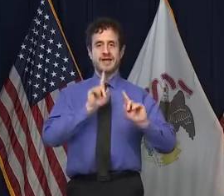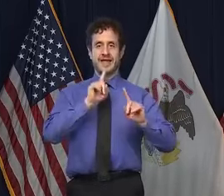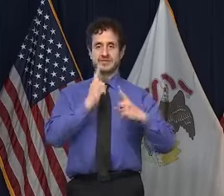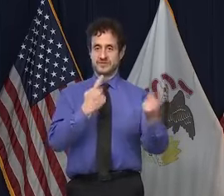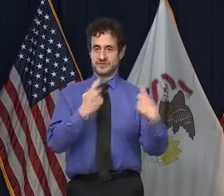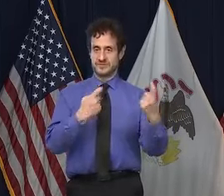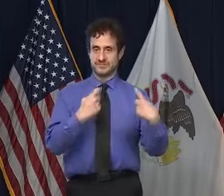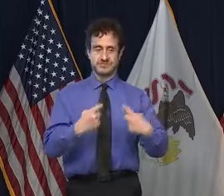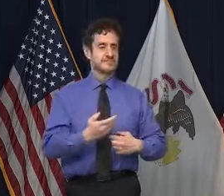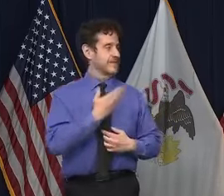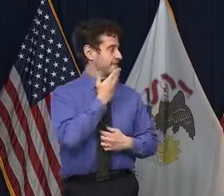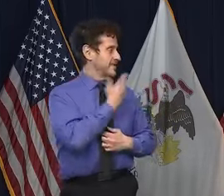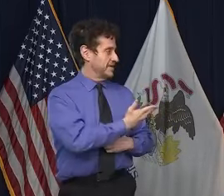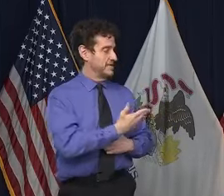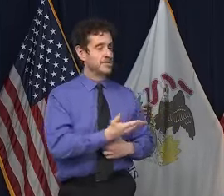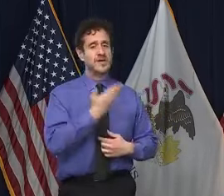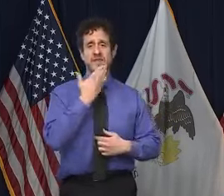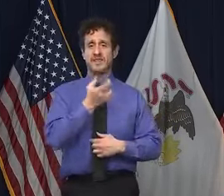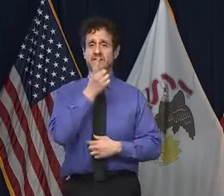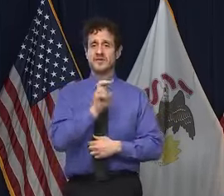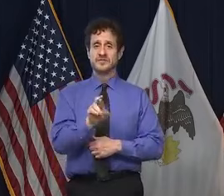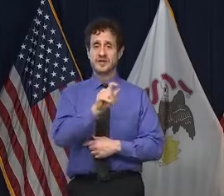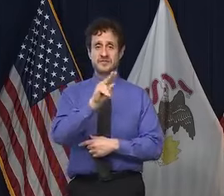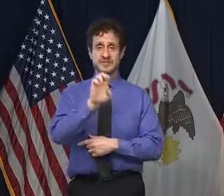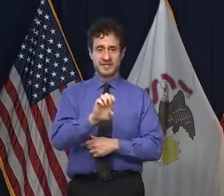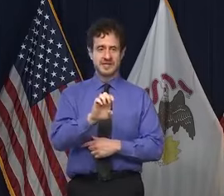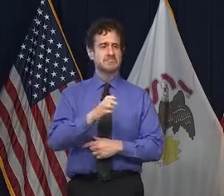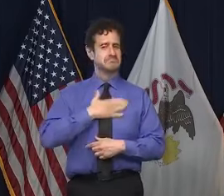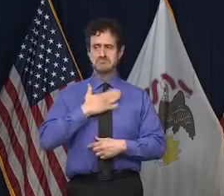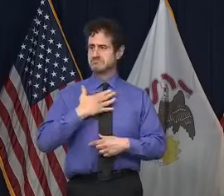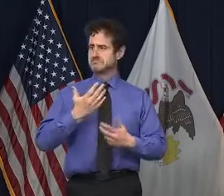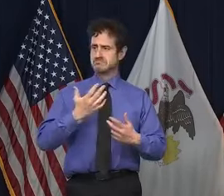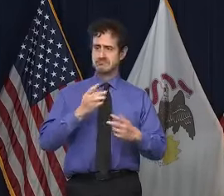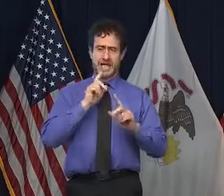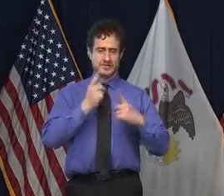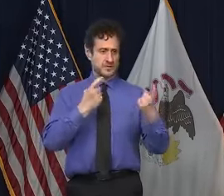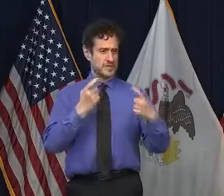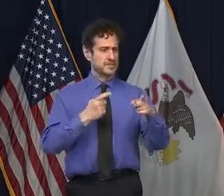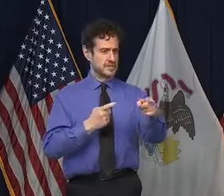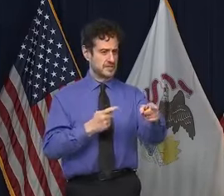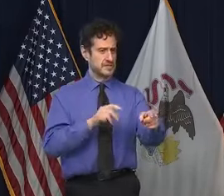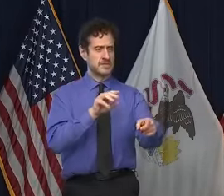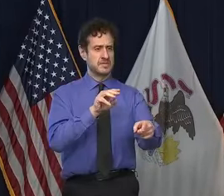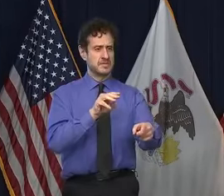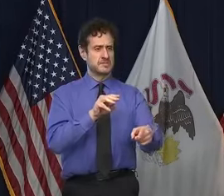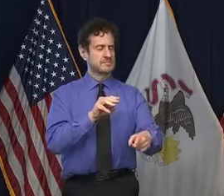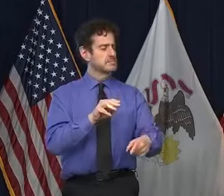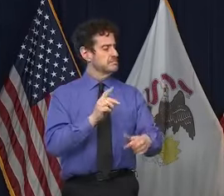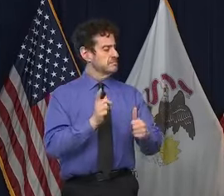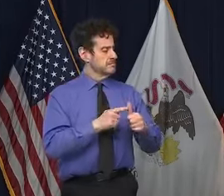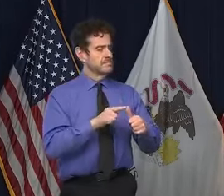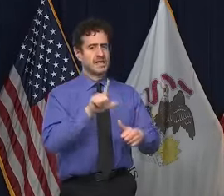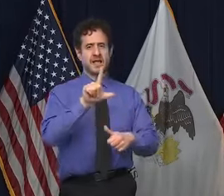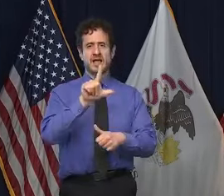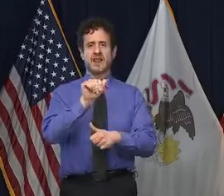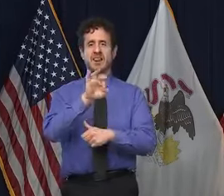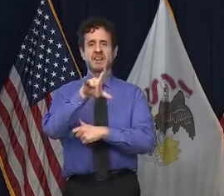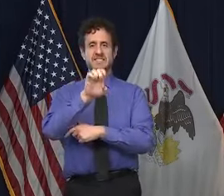Thank you. Thanks, Dr. Ezequiel. I'm happy to take questions. Mary Ann. Can we start with the LaSalle Veterans Home?